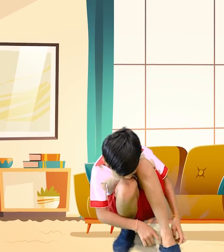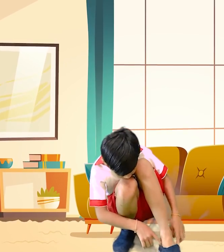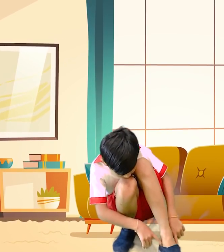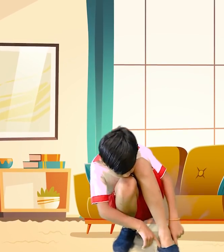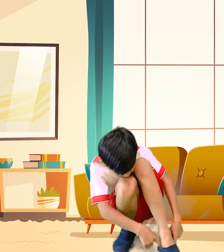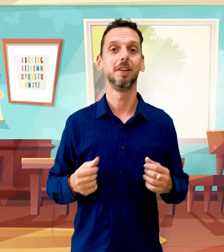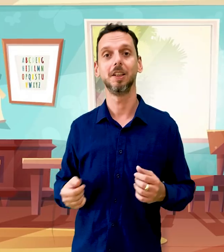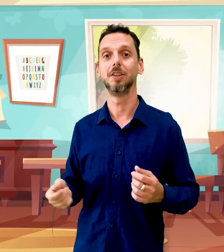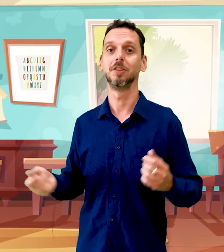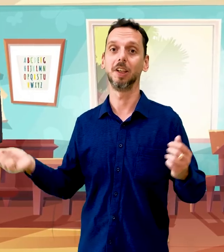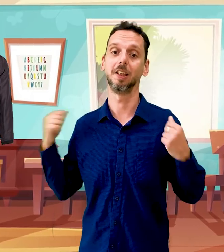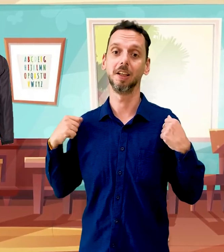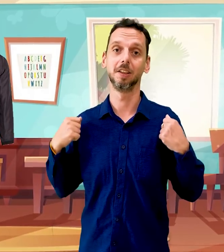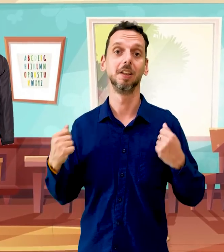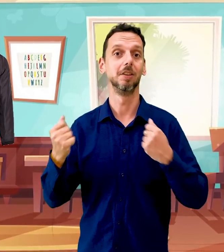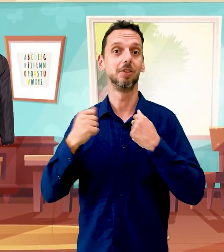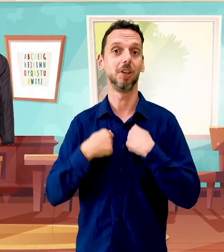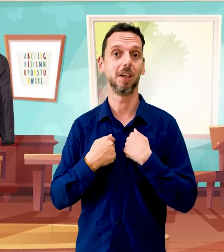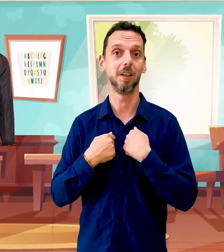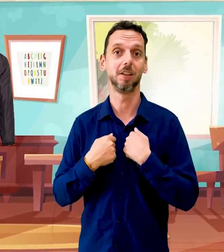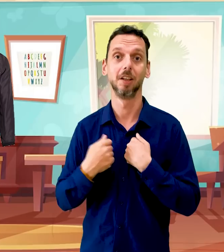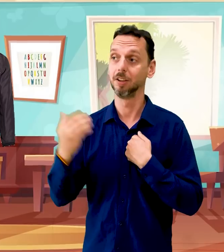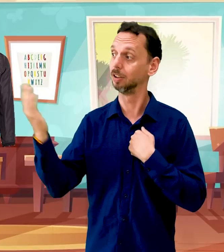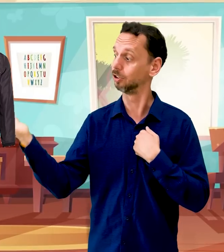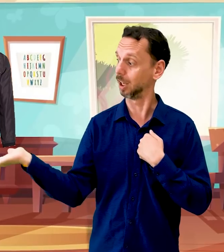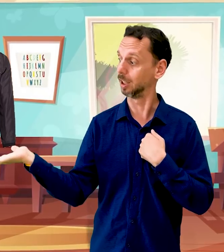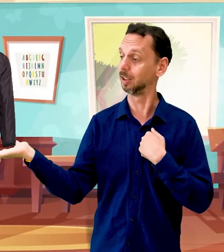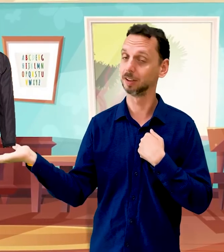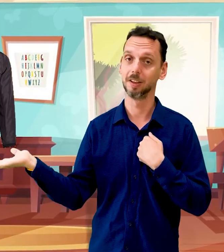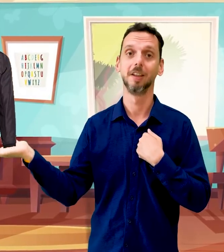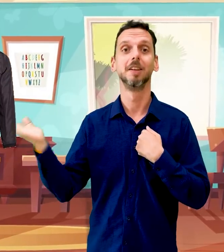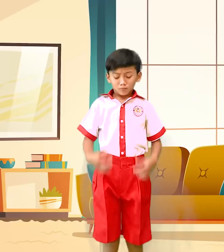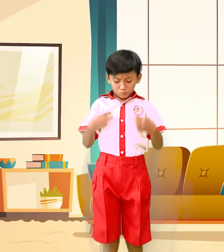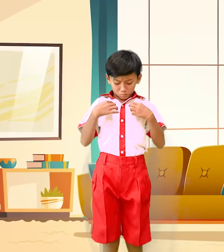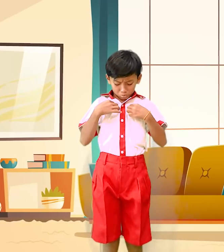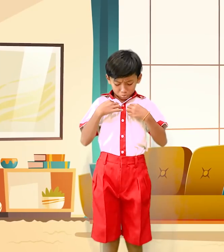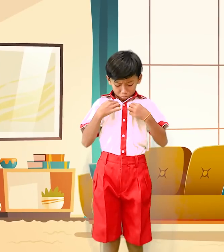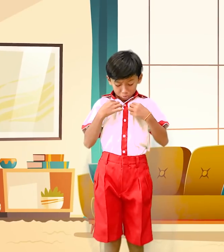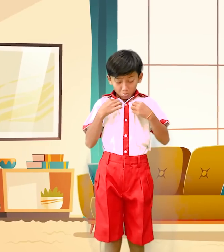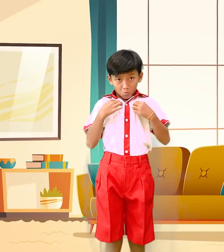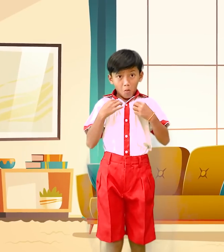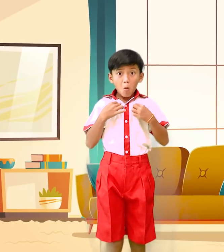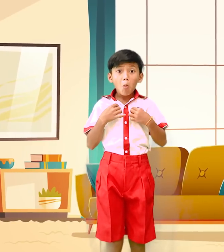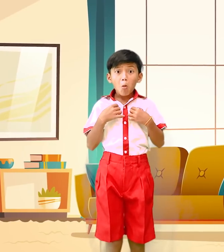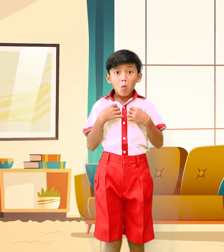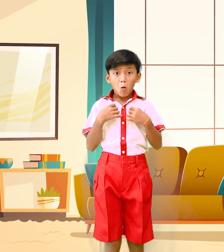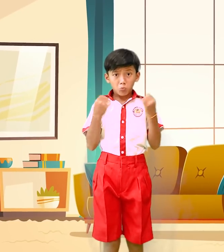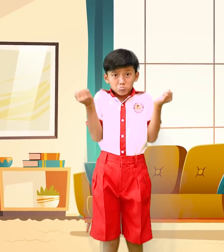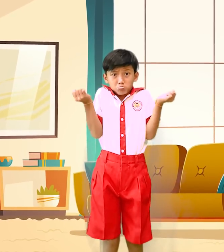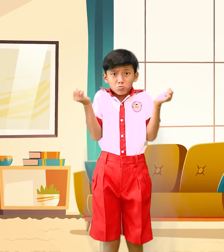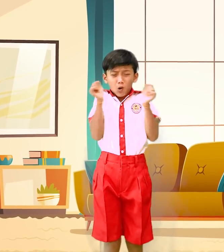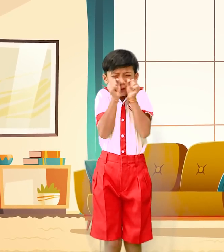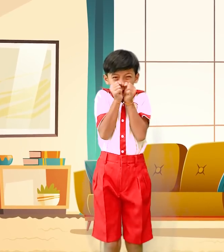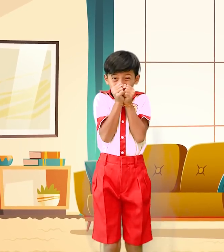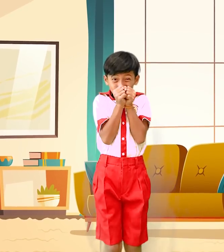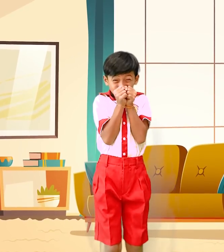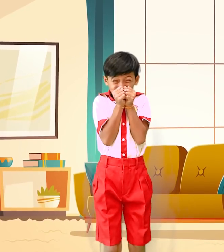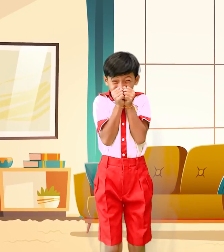Now wear your jacket, your jacket, your jacket Let's wear your jacket, your jacket, your jacket